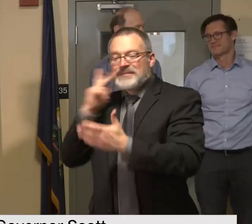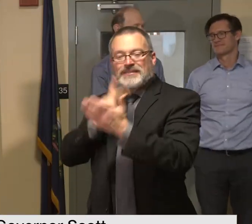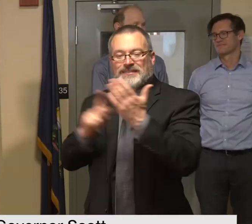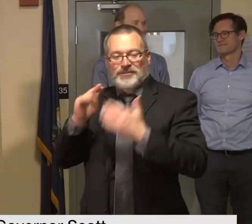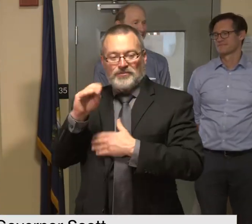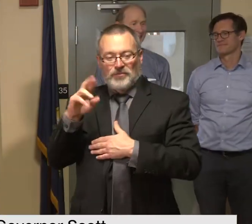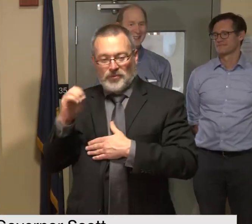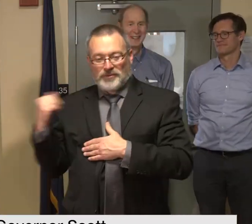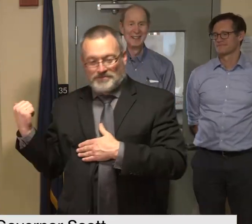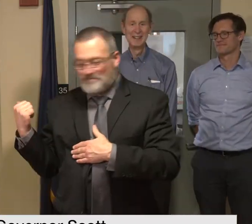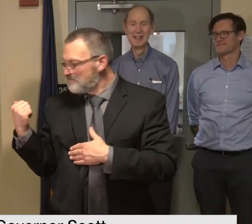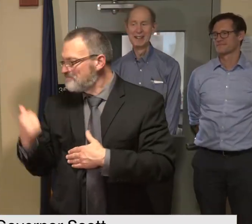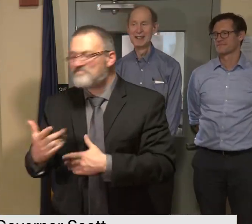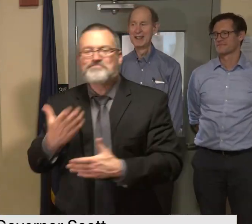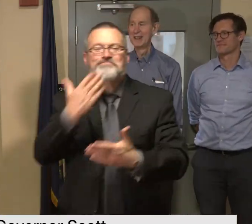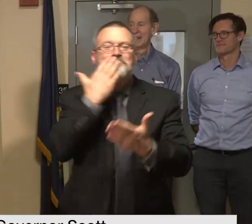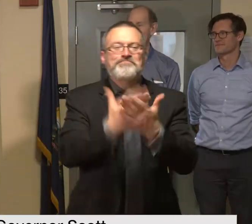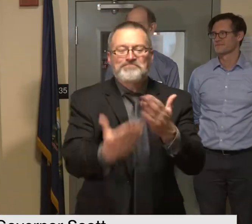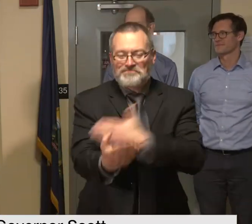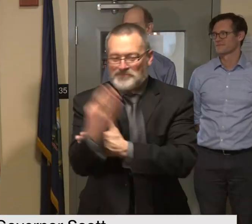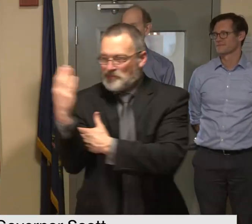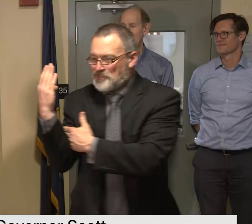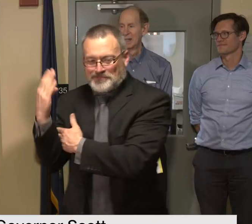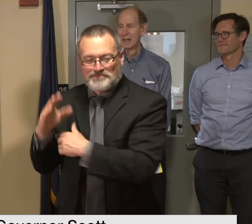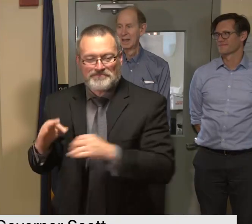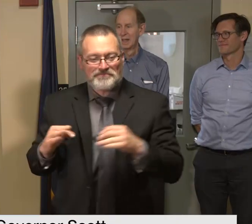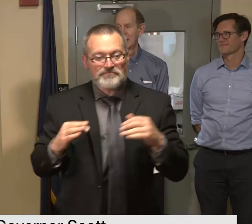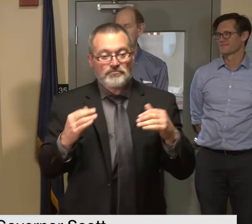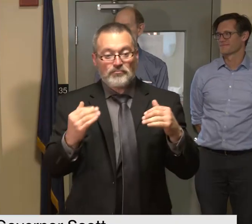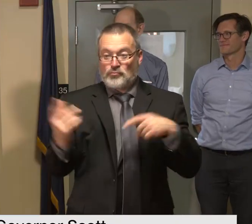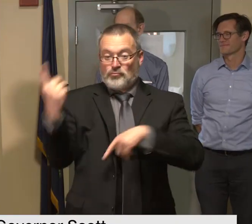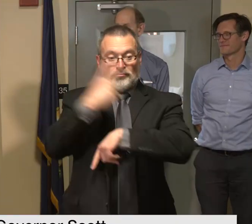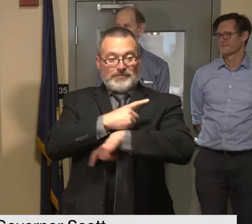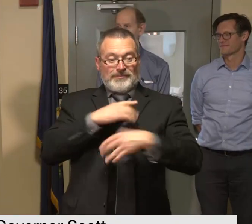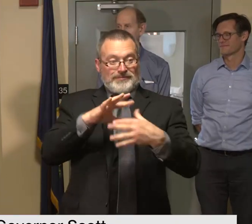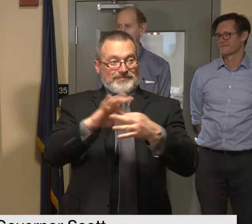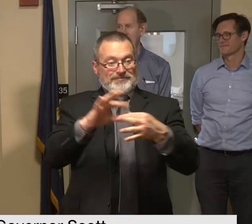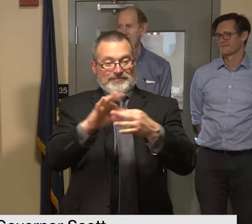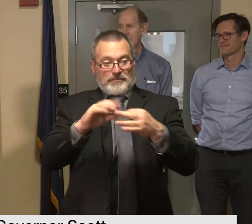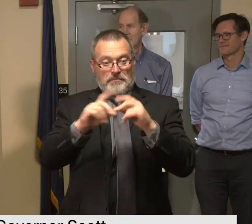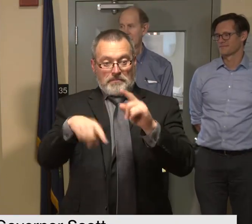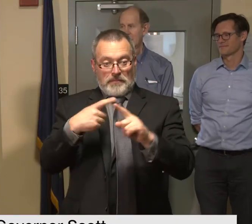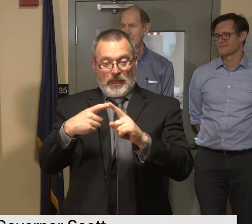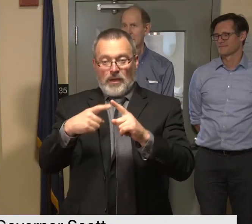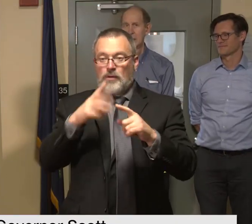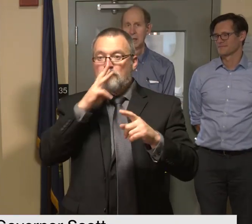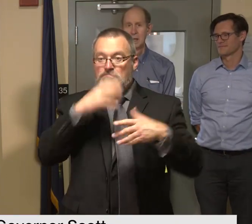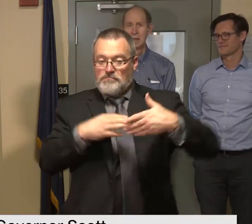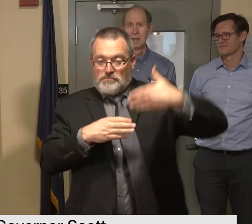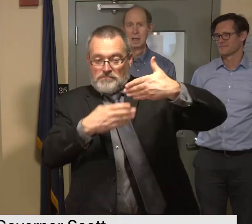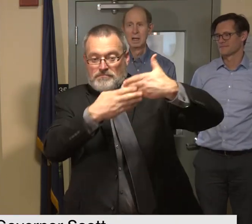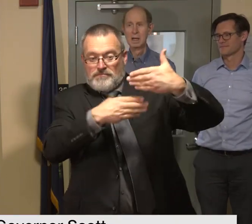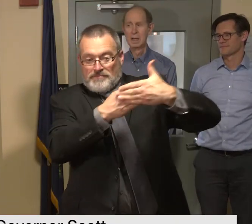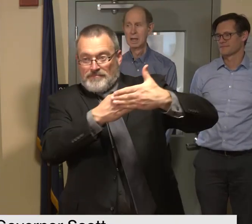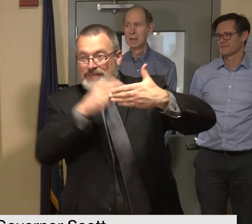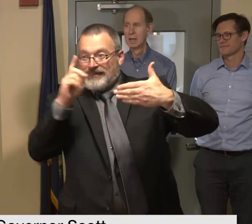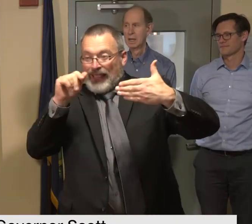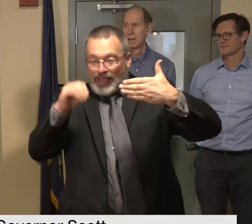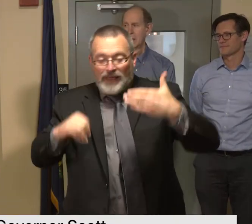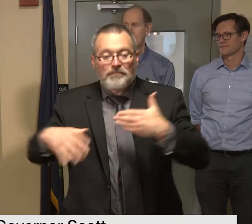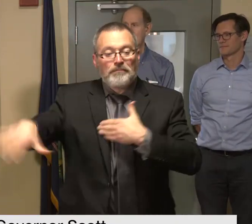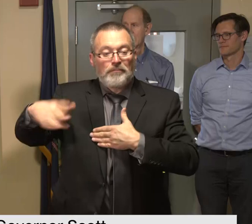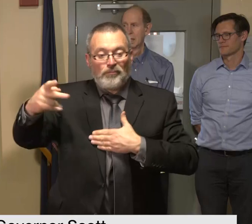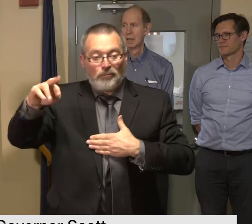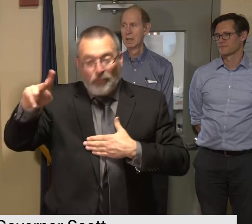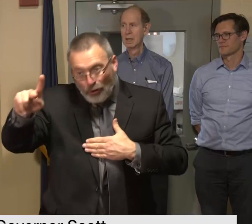good morning today i'm going to provide information and updates on dams parks and recreation water and wastewater